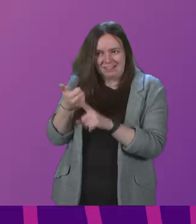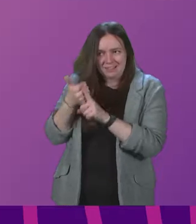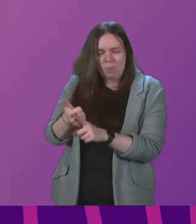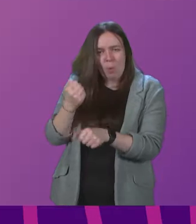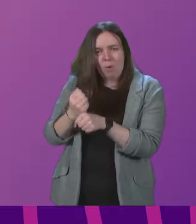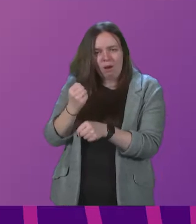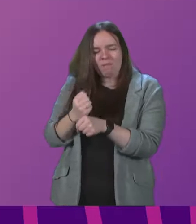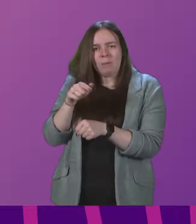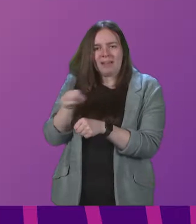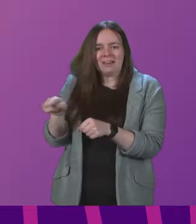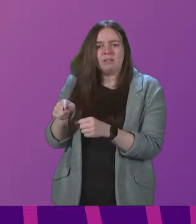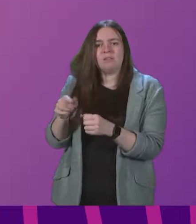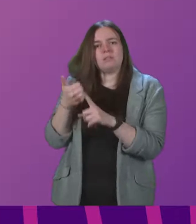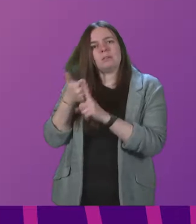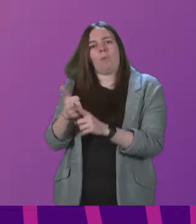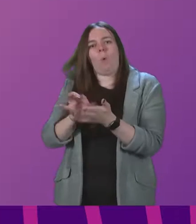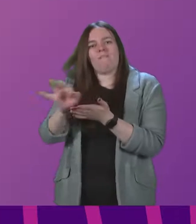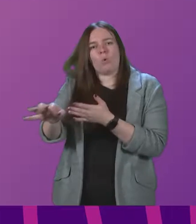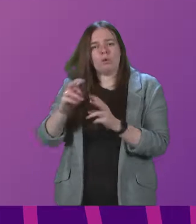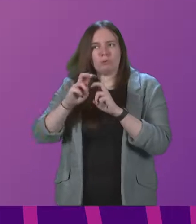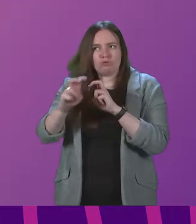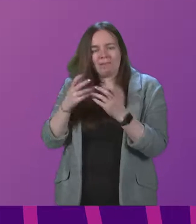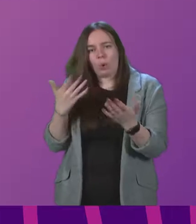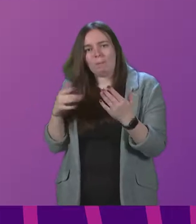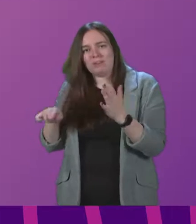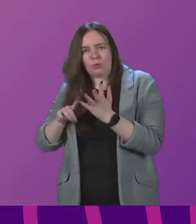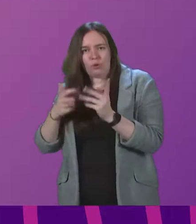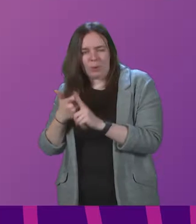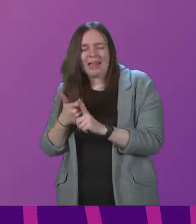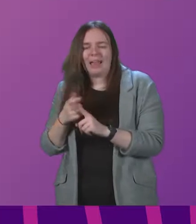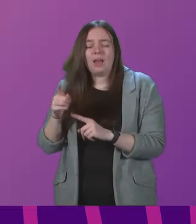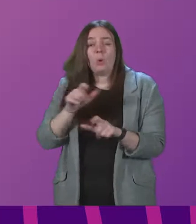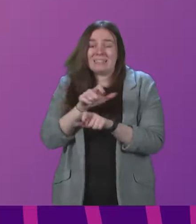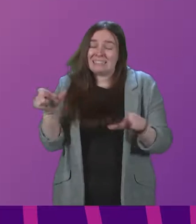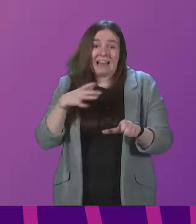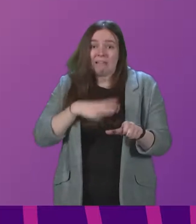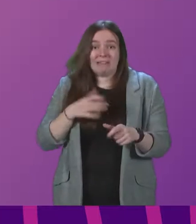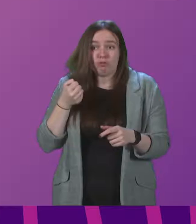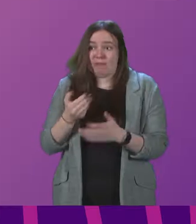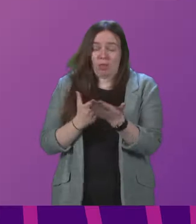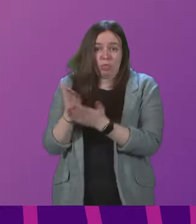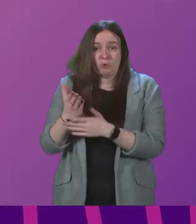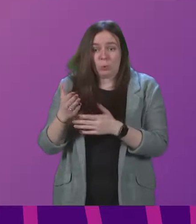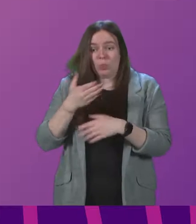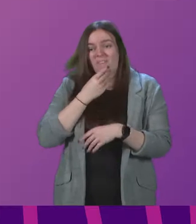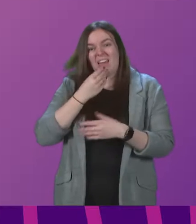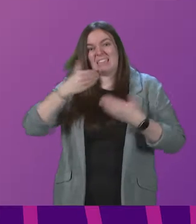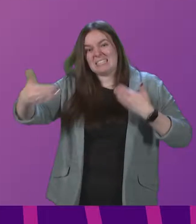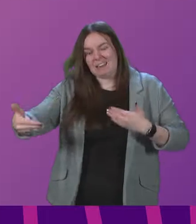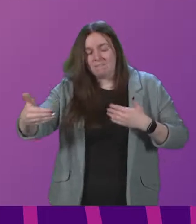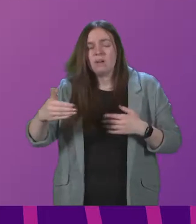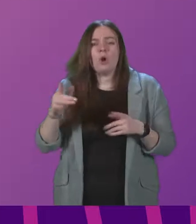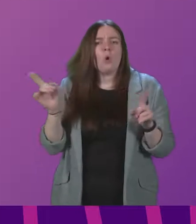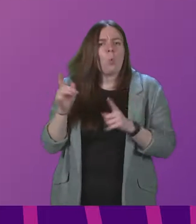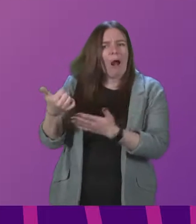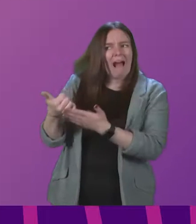compare with the rest of the UK? And can ask that, given that we still need trains to run over the festive period and going forward, what advice